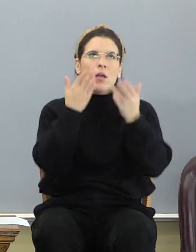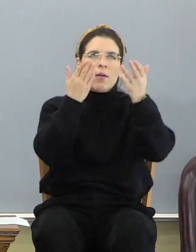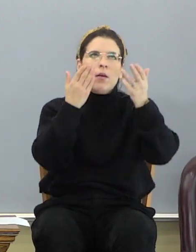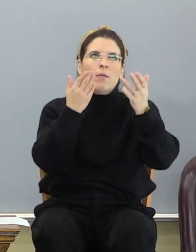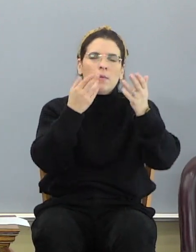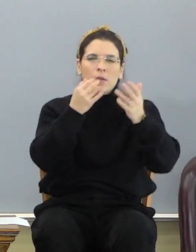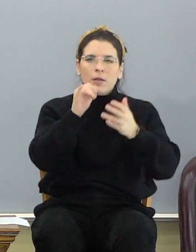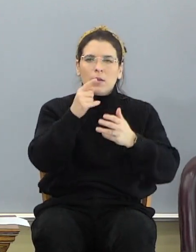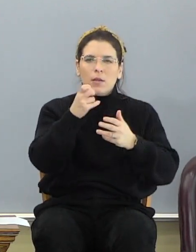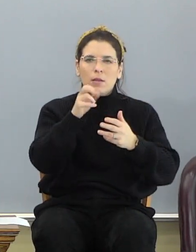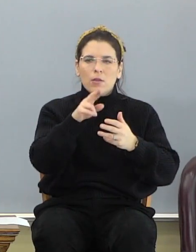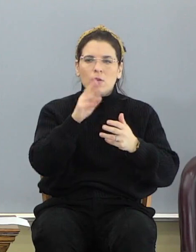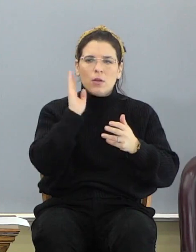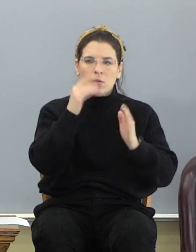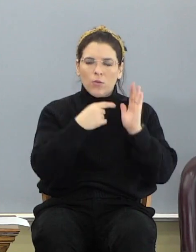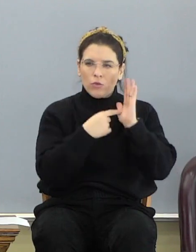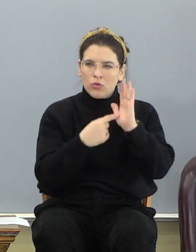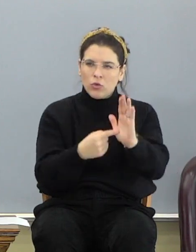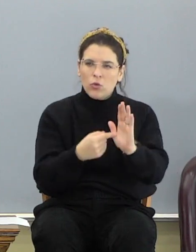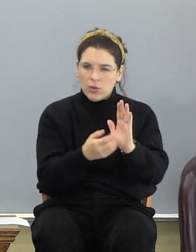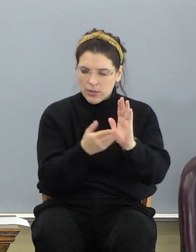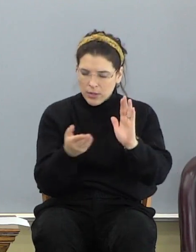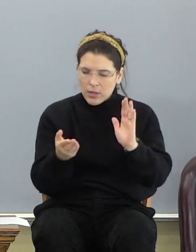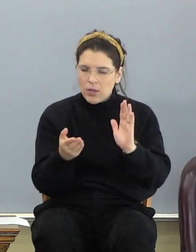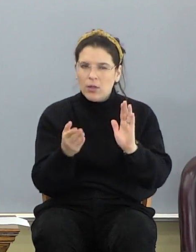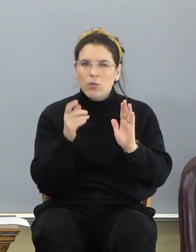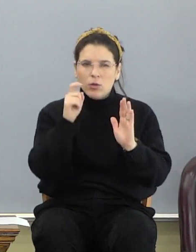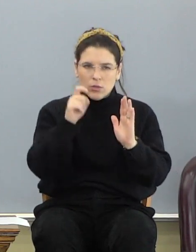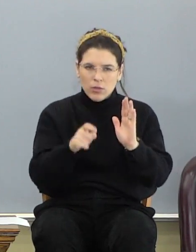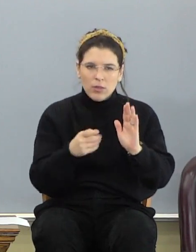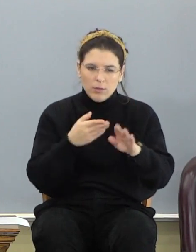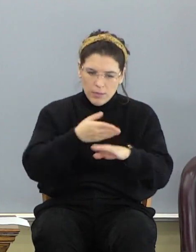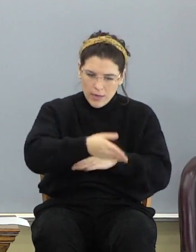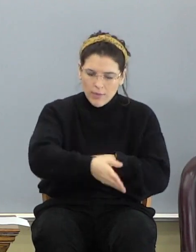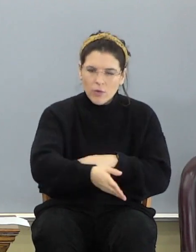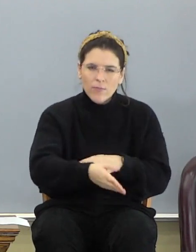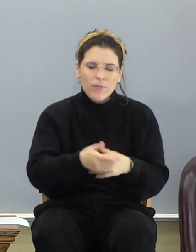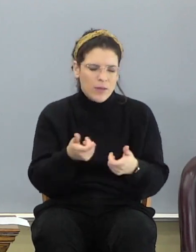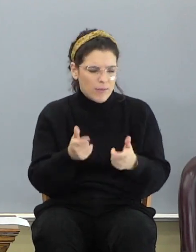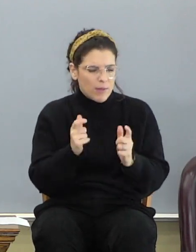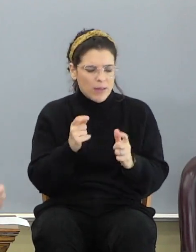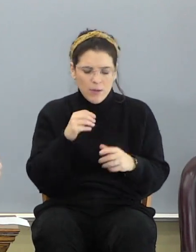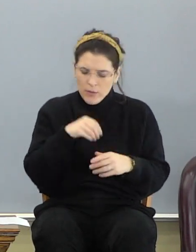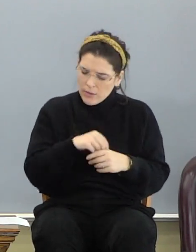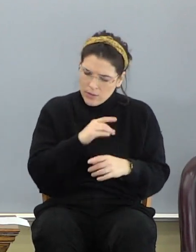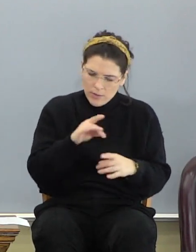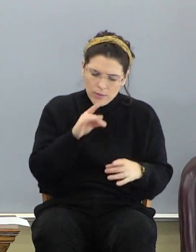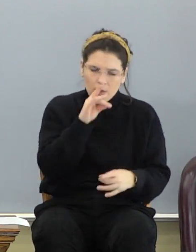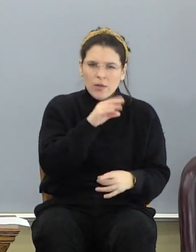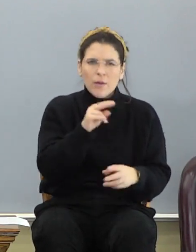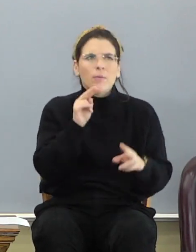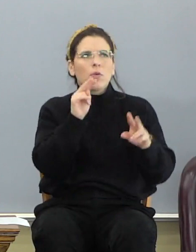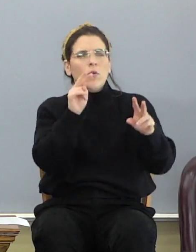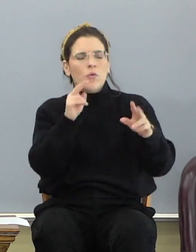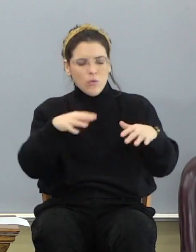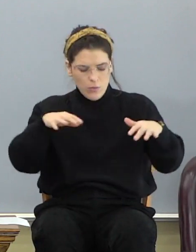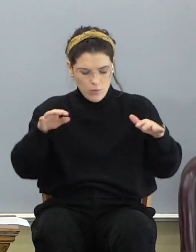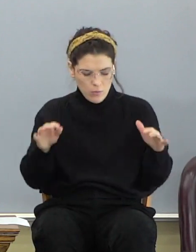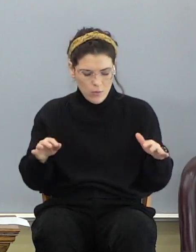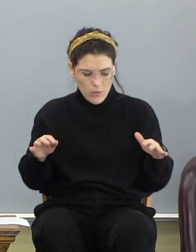and I will show thee things which must be hereafter. And immediately I was in the Spirit, and behold, a throne